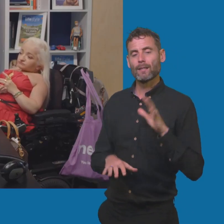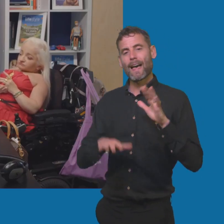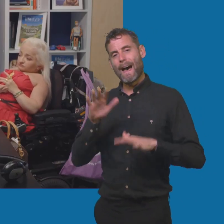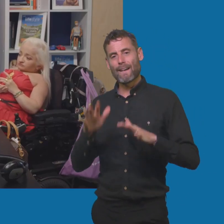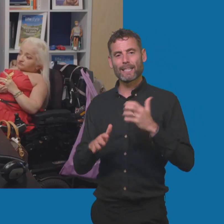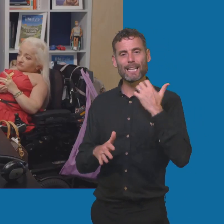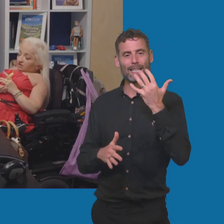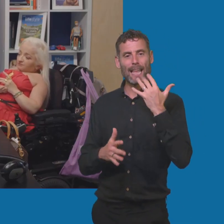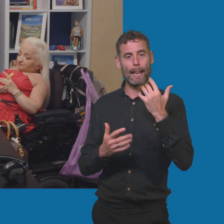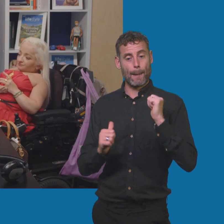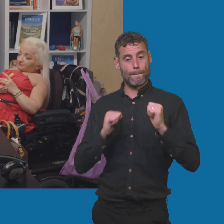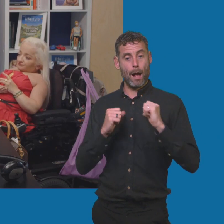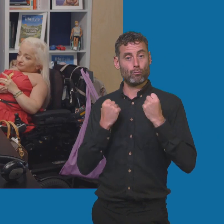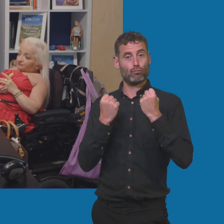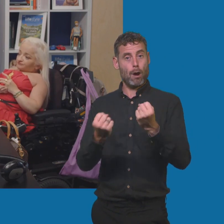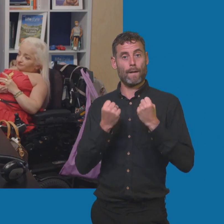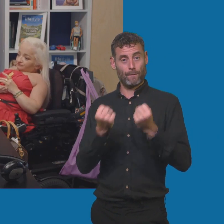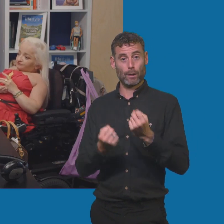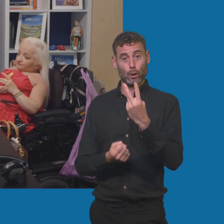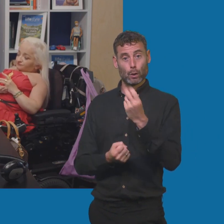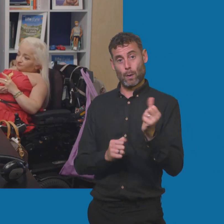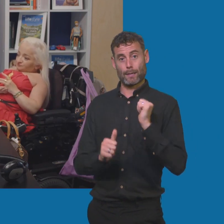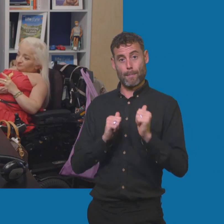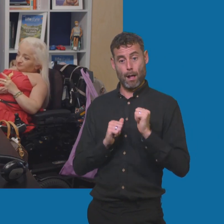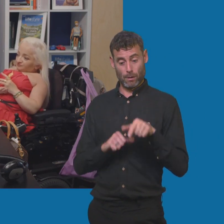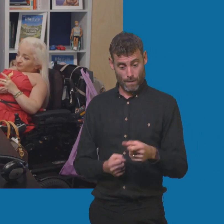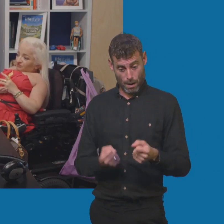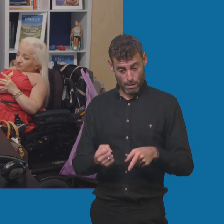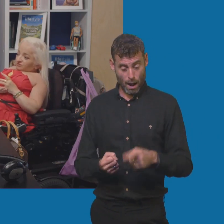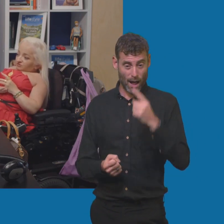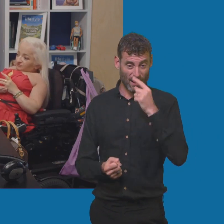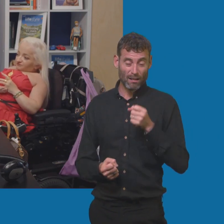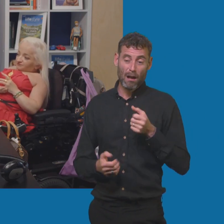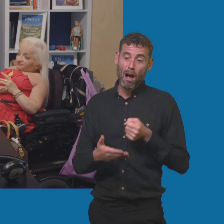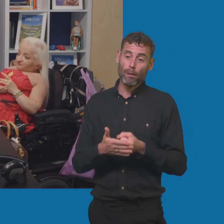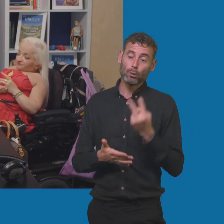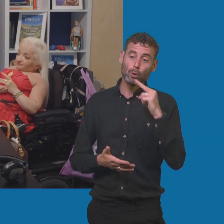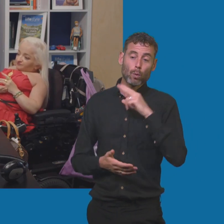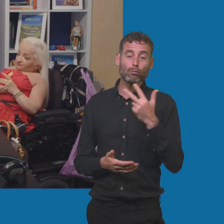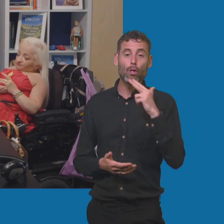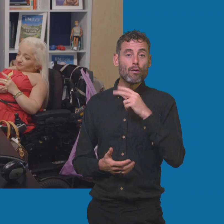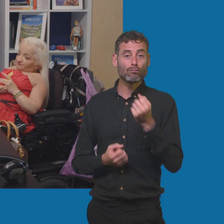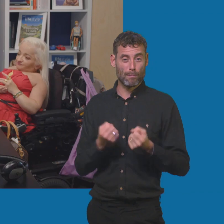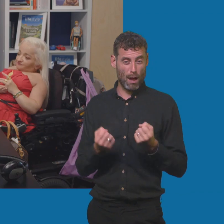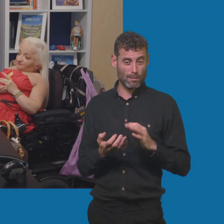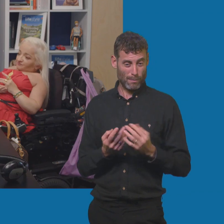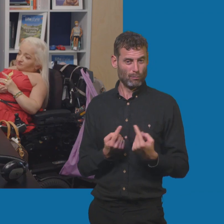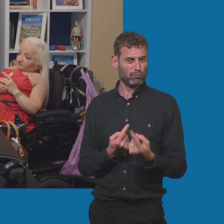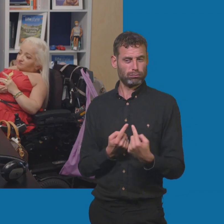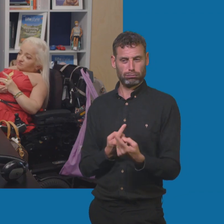is around 20 miles. And if you think a car can do 200 or 300 miles, it's only a very small percentage of the battery. So what you don't really want to be doing is going out and just